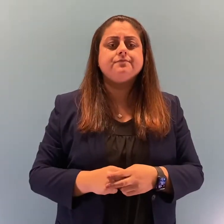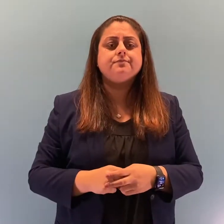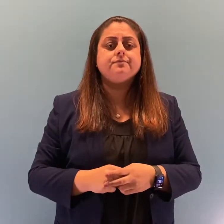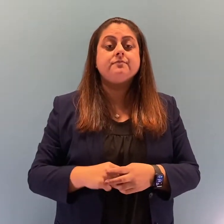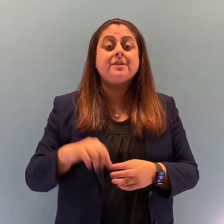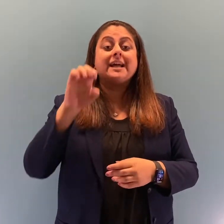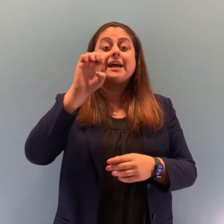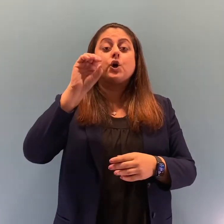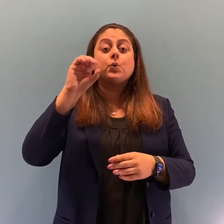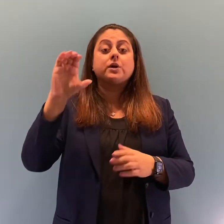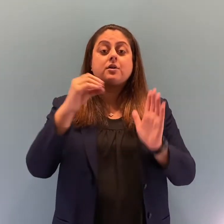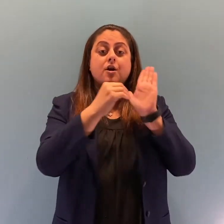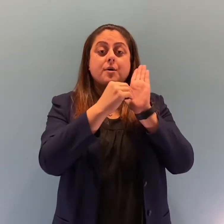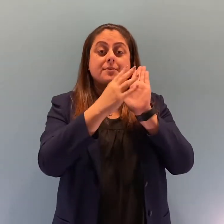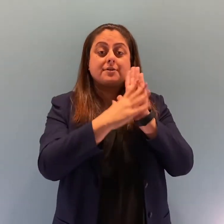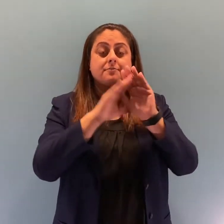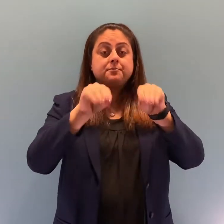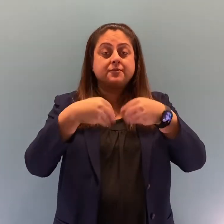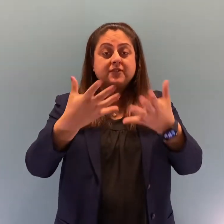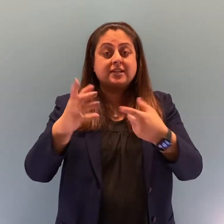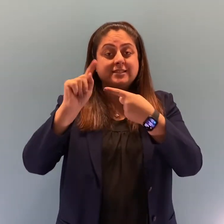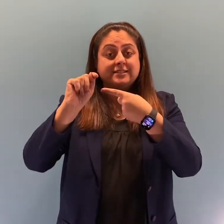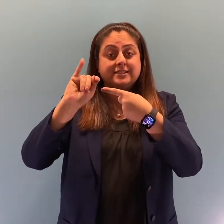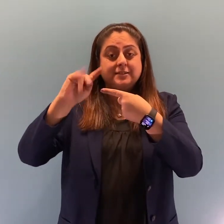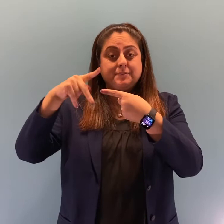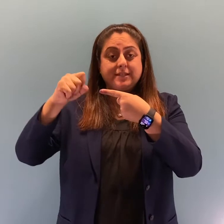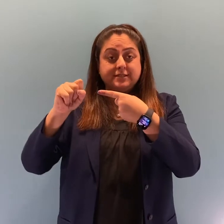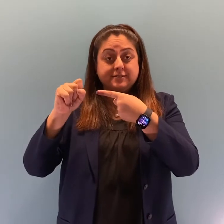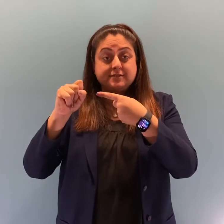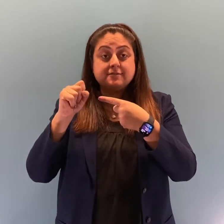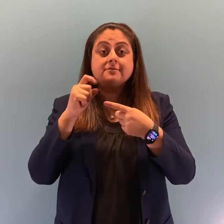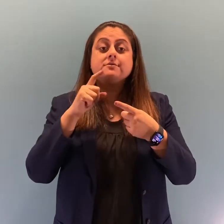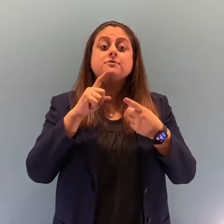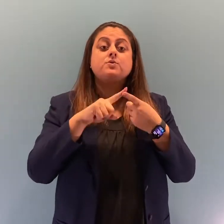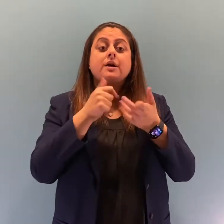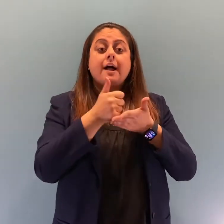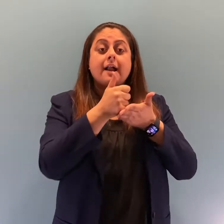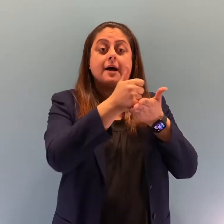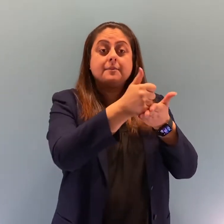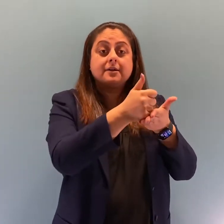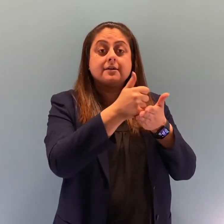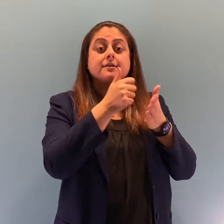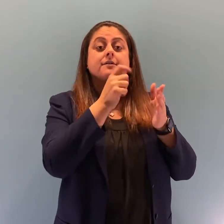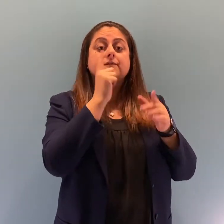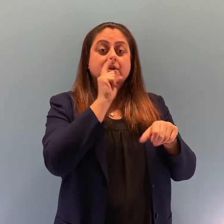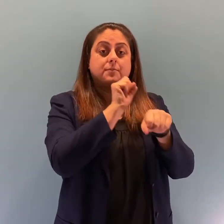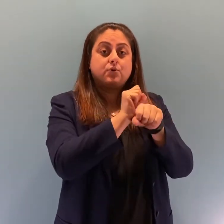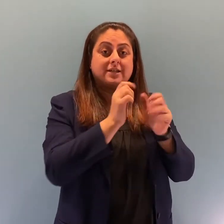For employees and job seekers, the document provides practical tips to workers who think that their rights may have been violated.